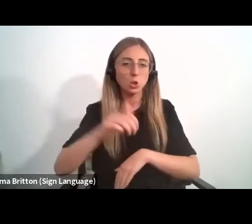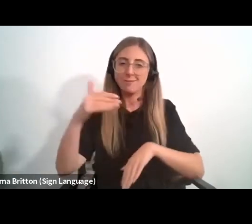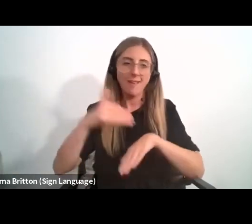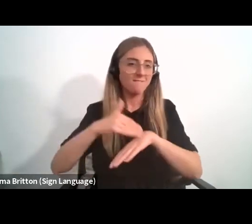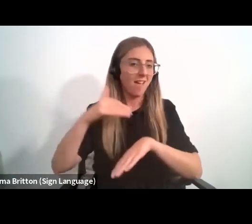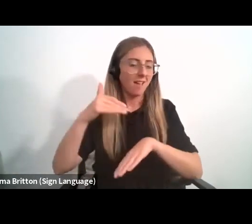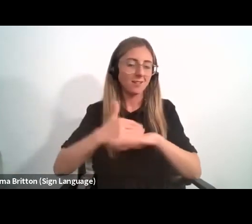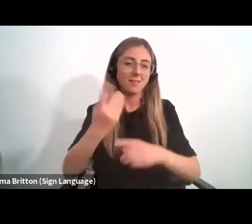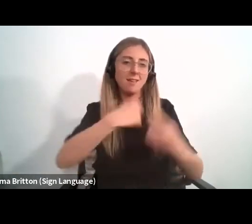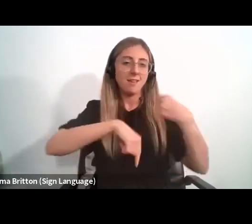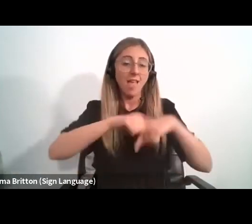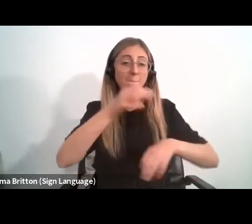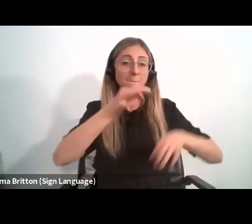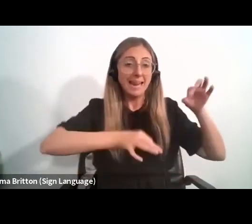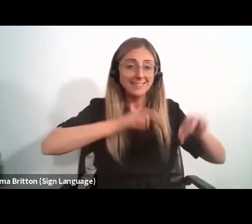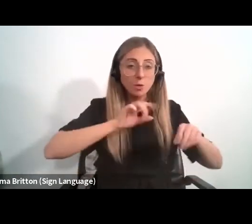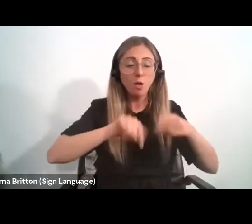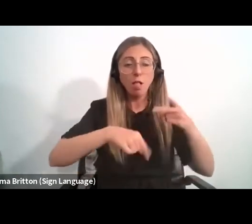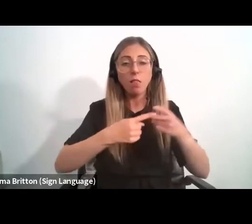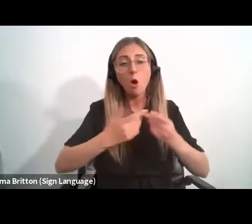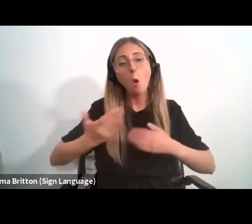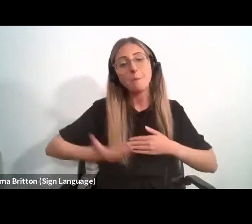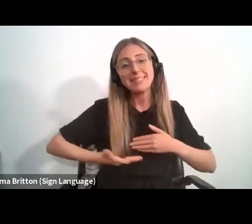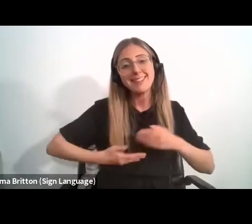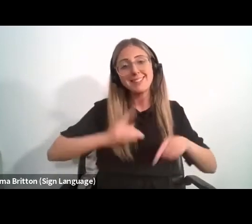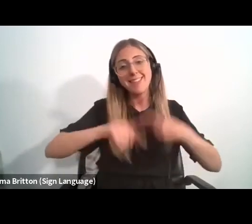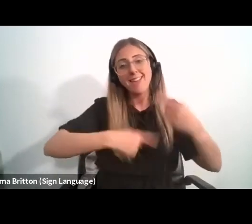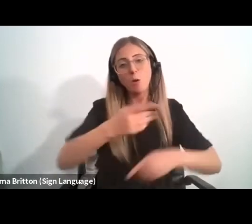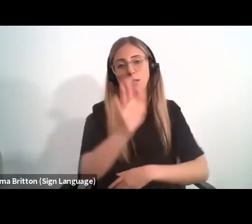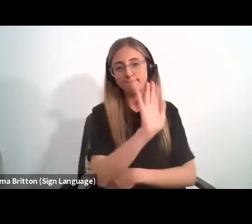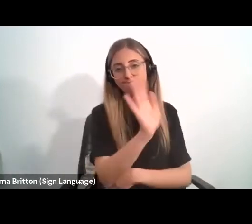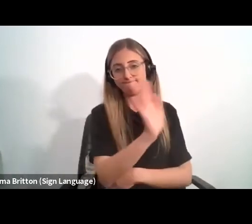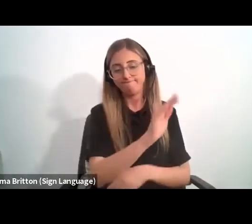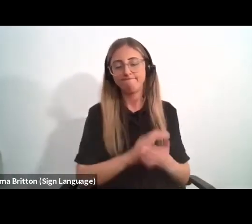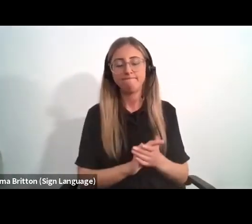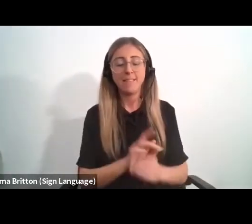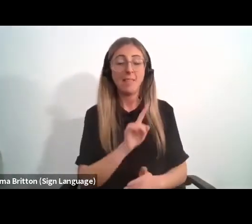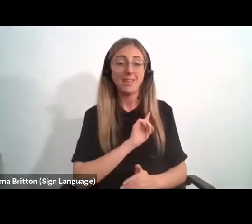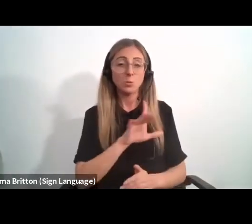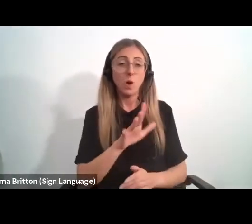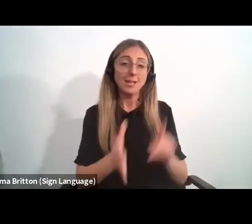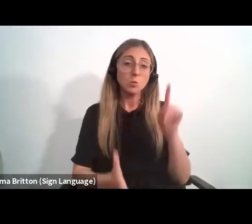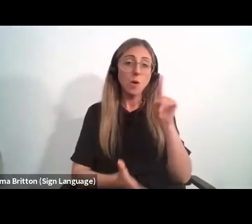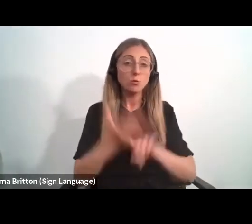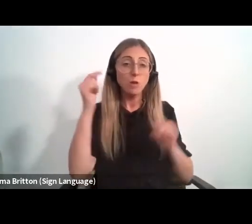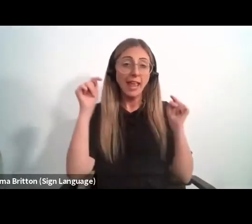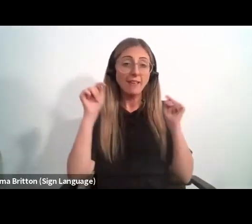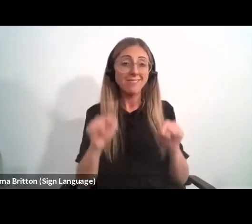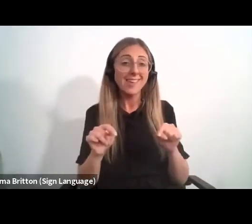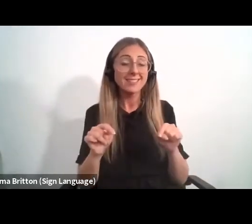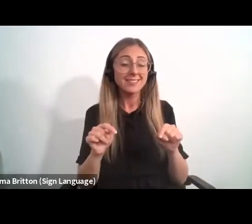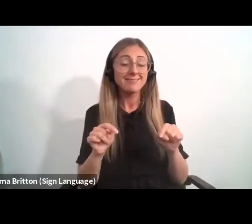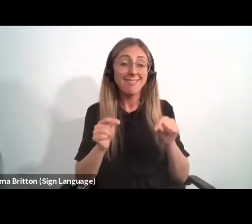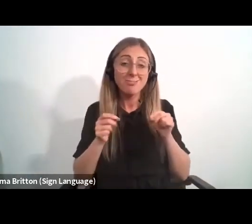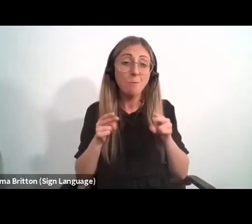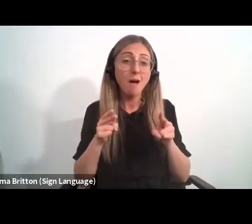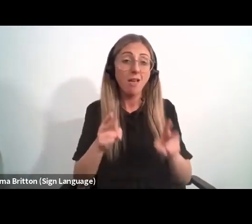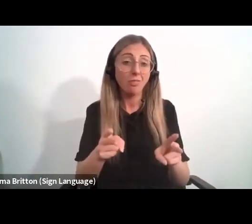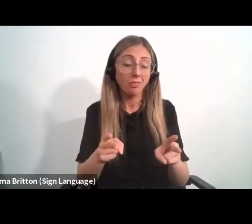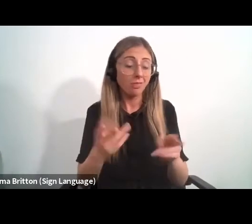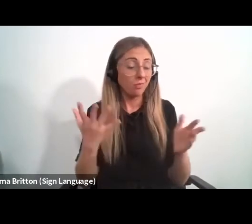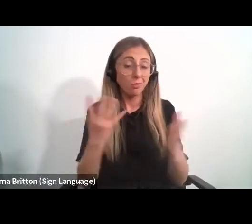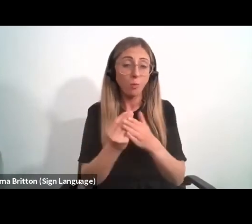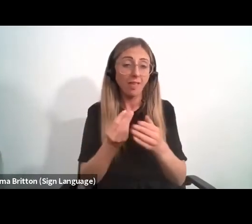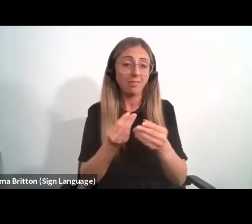by either political or business cycle. Hence, to achieve a success in the path of economic